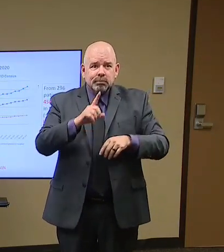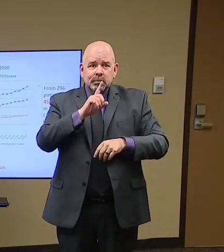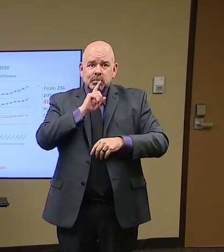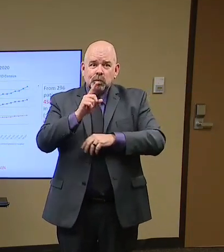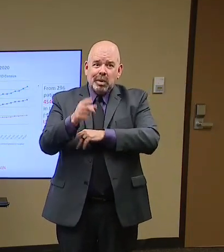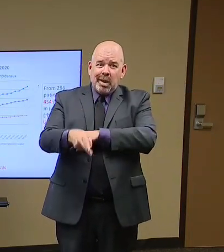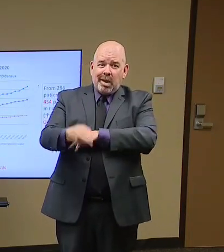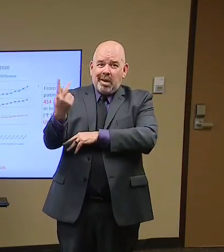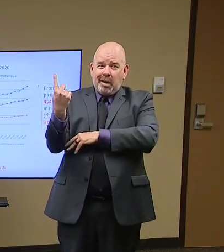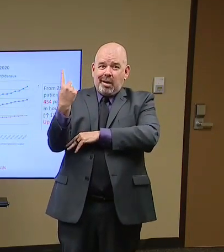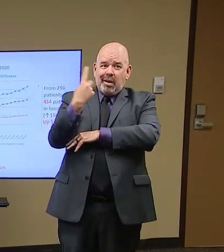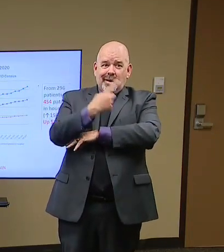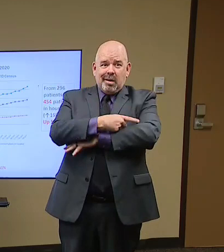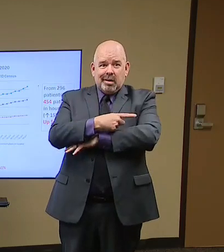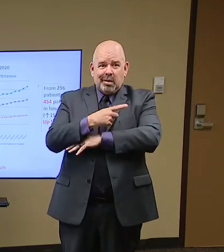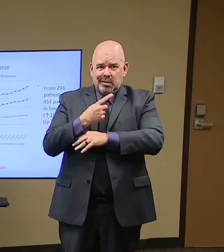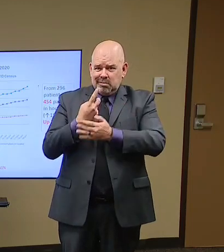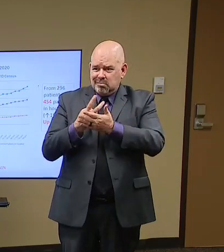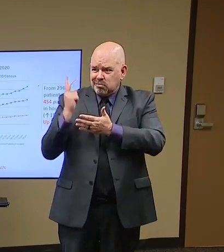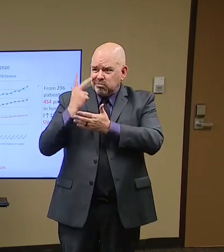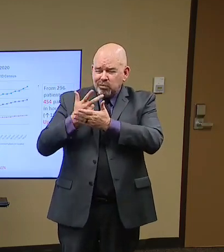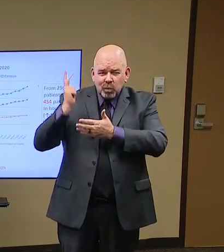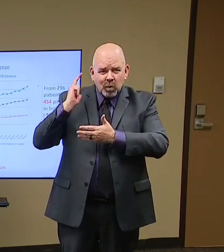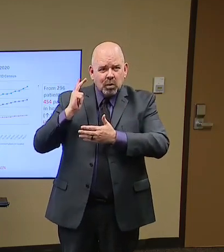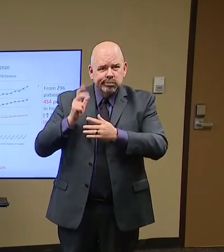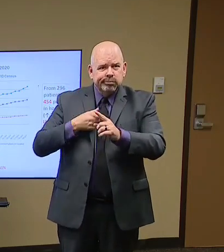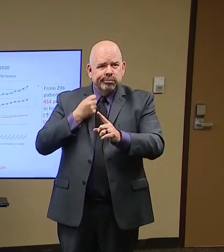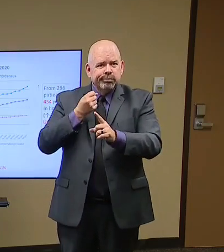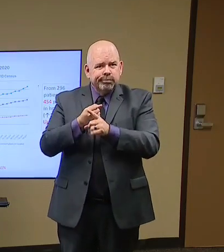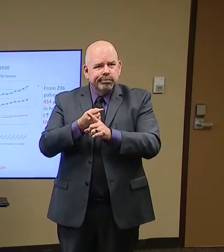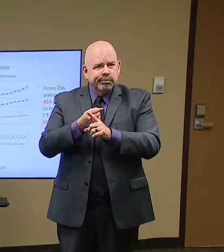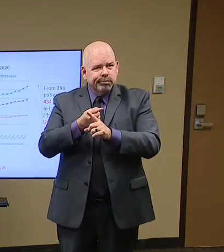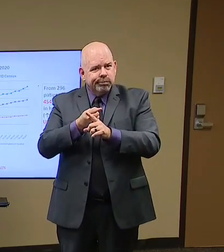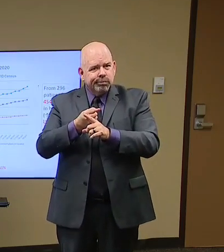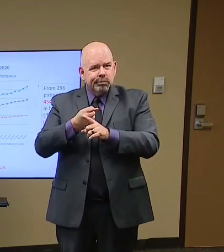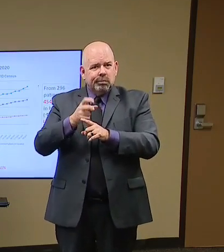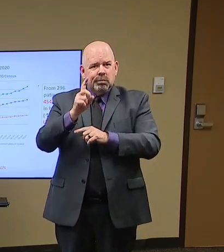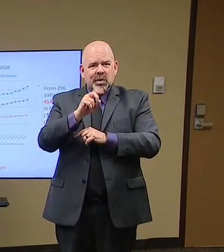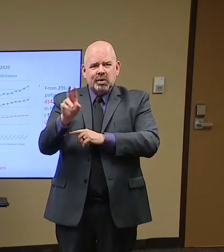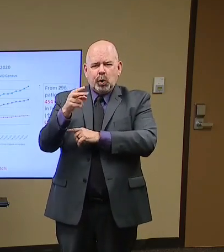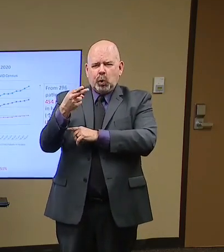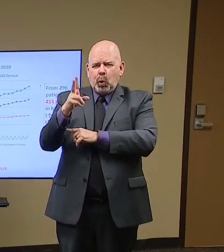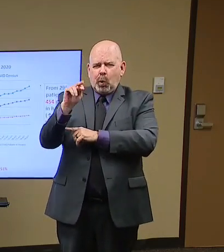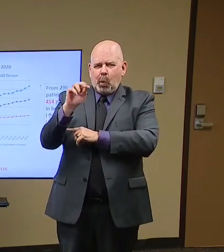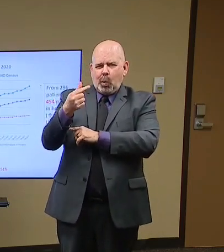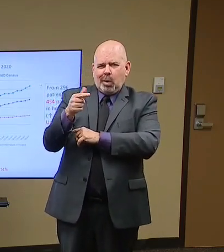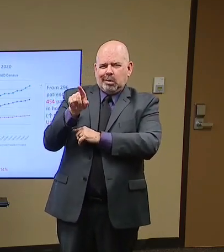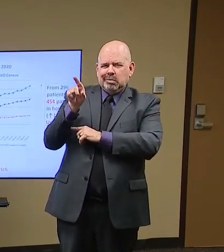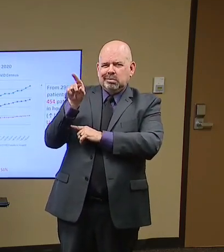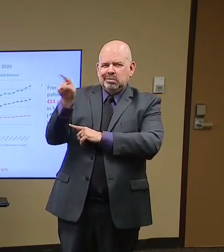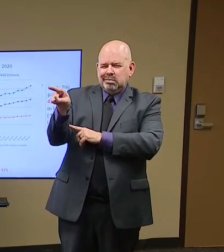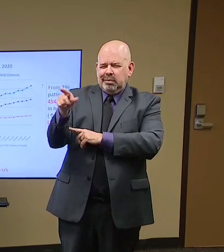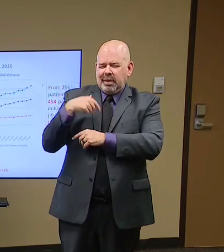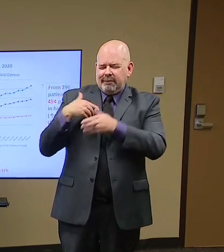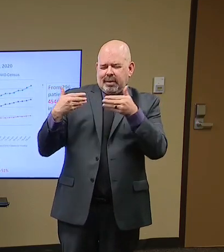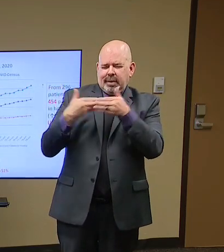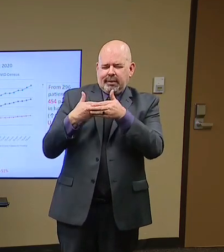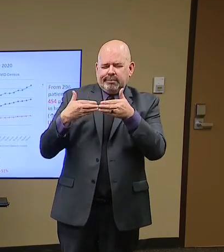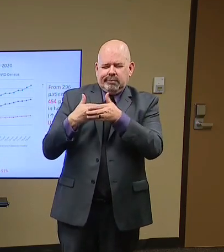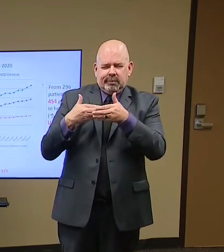of weeks ago. If you actually pick, and I think Phil will have a slide, from the actual 14 days ago, where it is like a